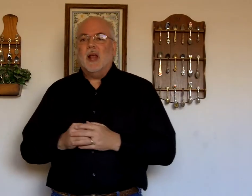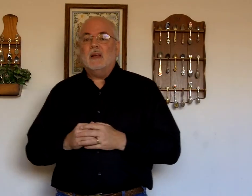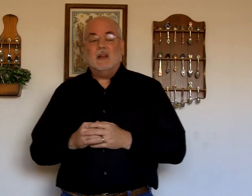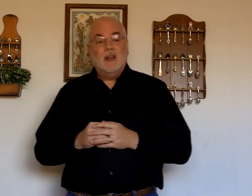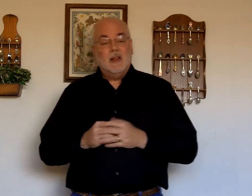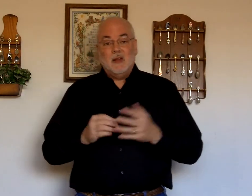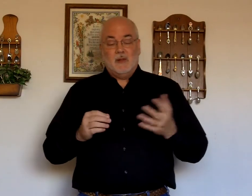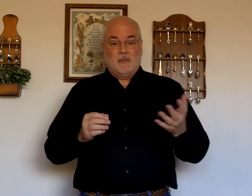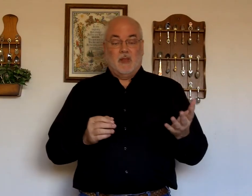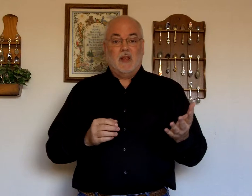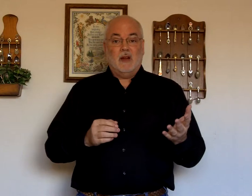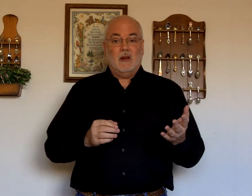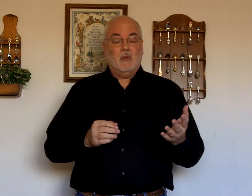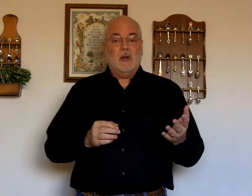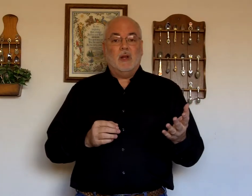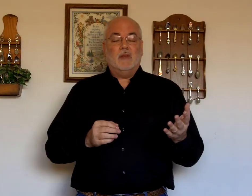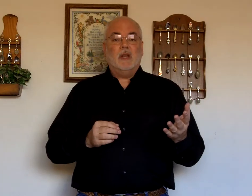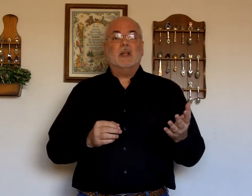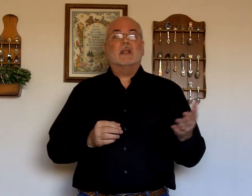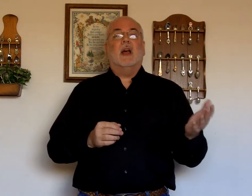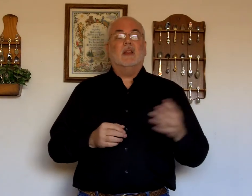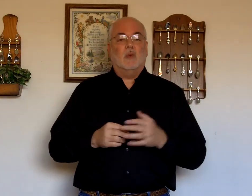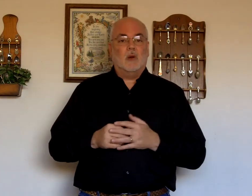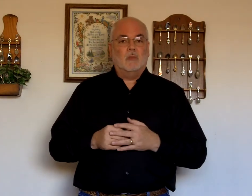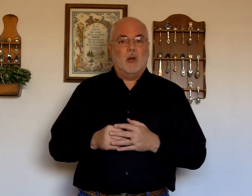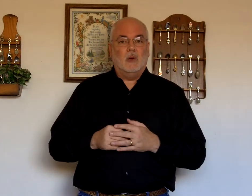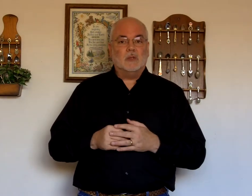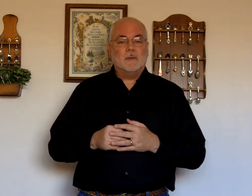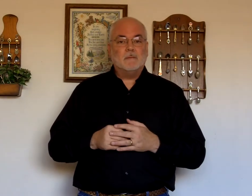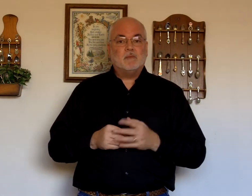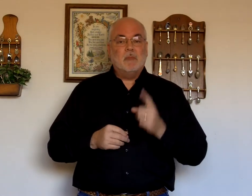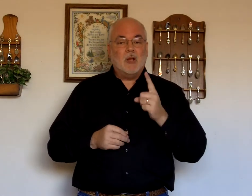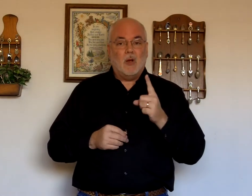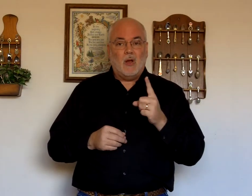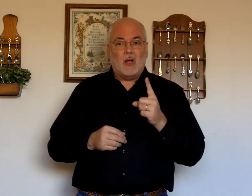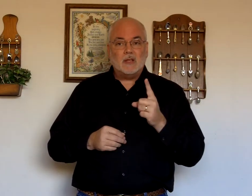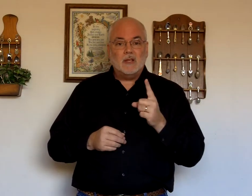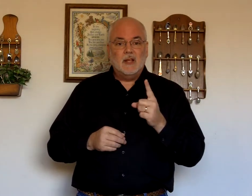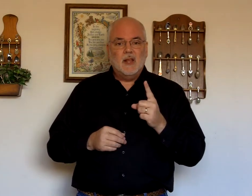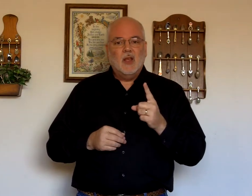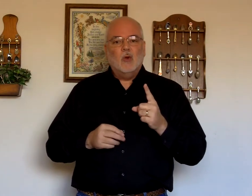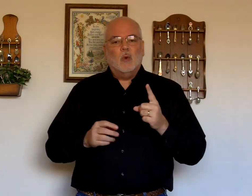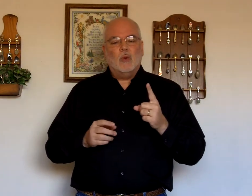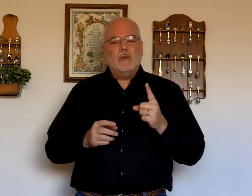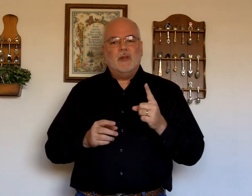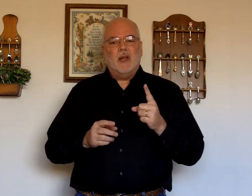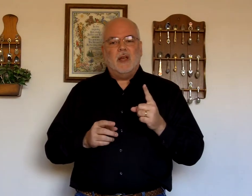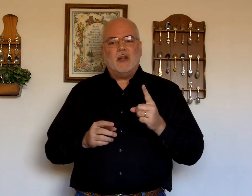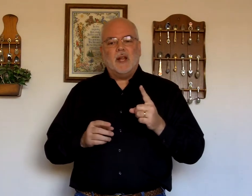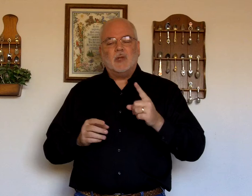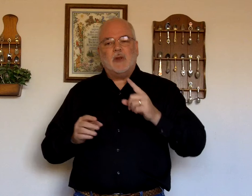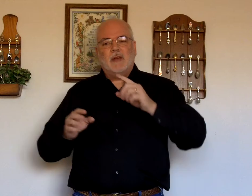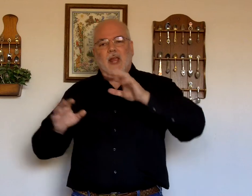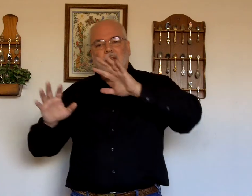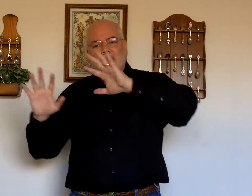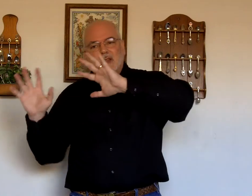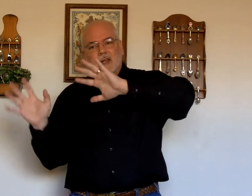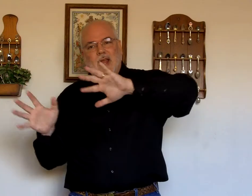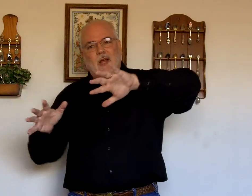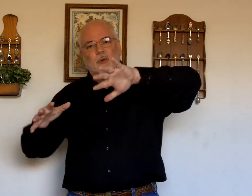And. Here. We don't even need to sign the word blows. Because. What we've done. Is. We've taken the noun.